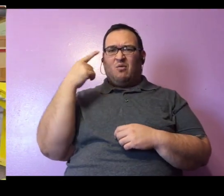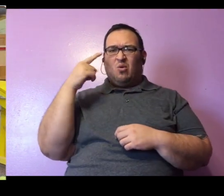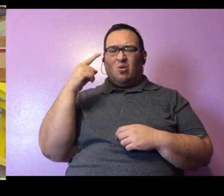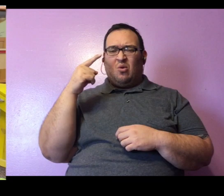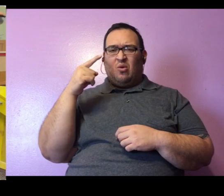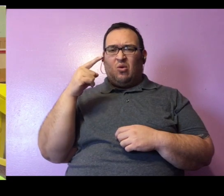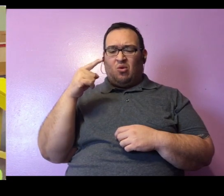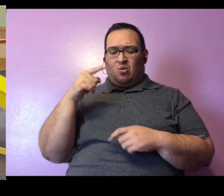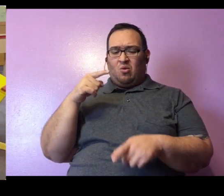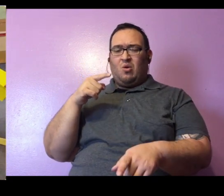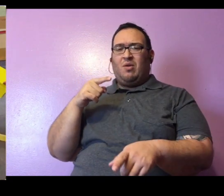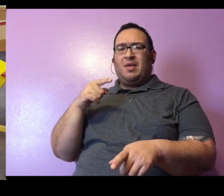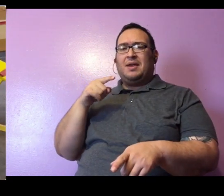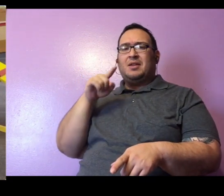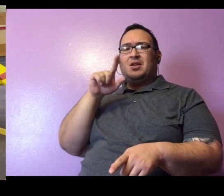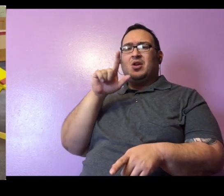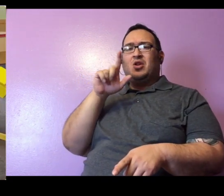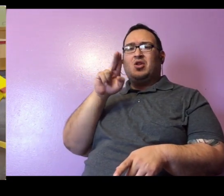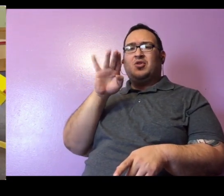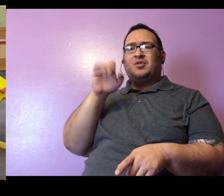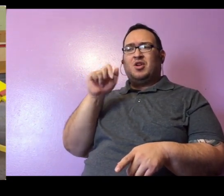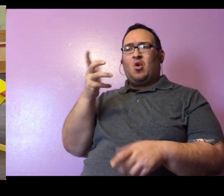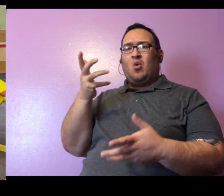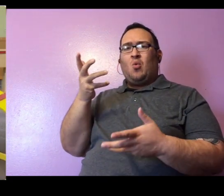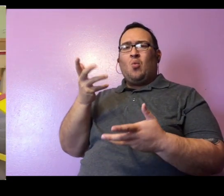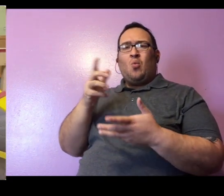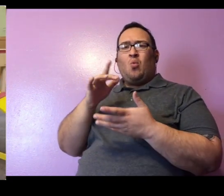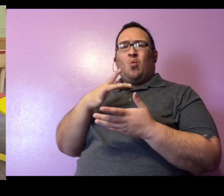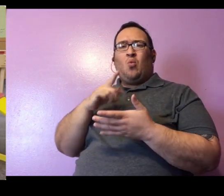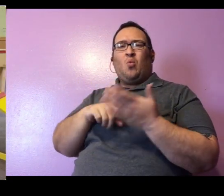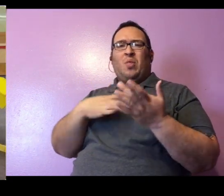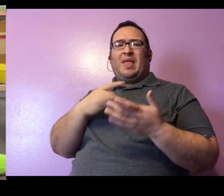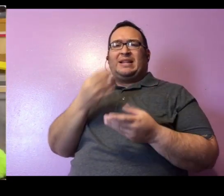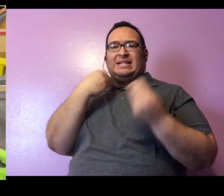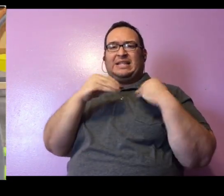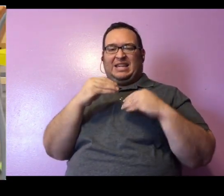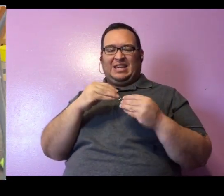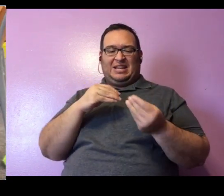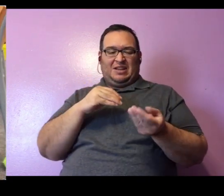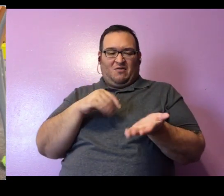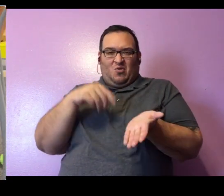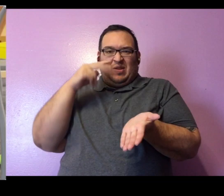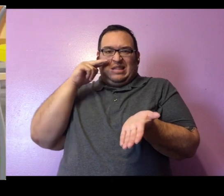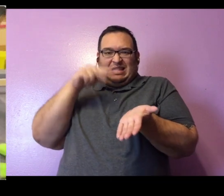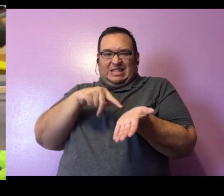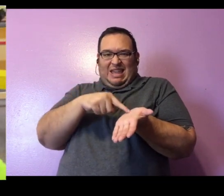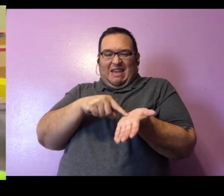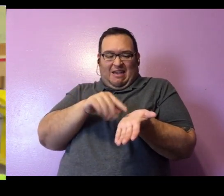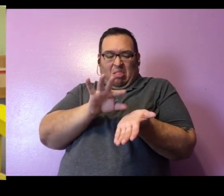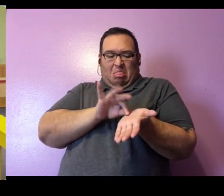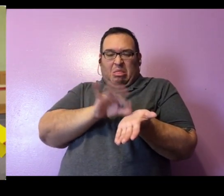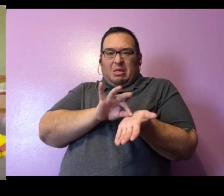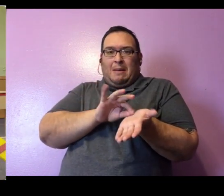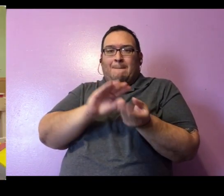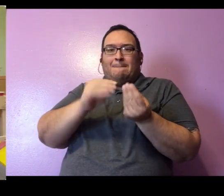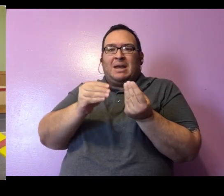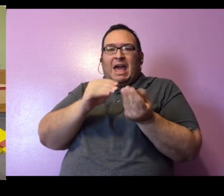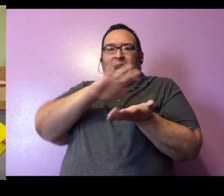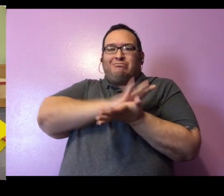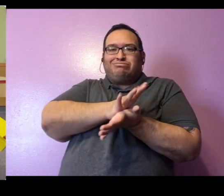Lucille and their cats in general like to eat. So I'll show you guys. I'm feeding her some slimy mushed up bananas right now. We'll see if she'll take them while she's too